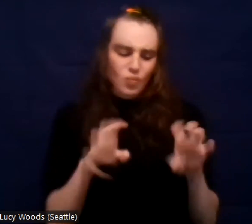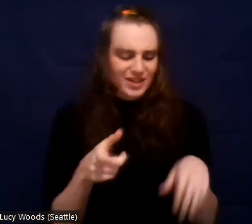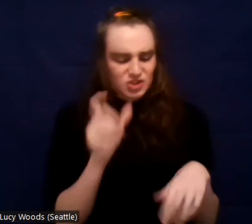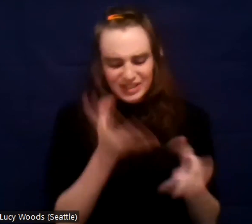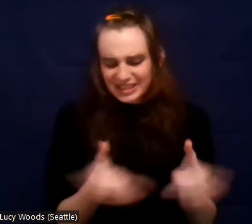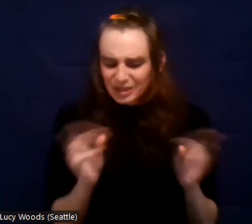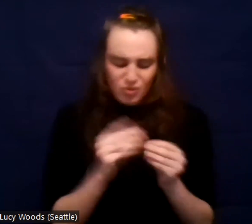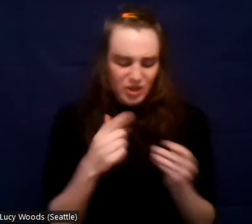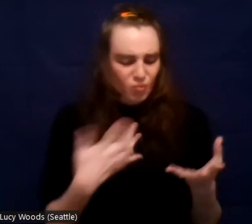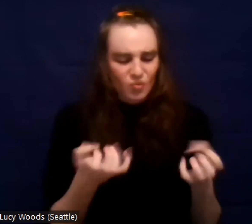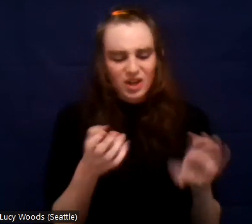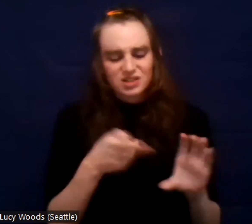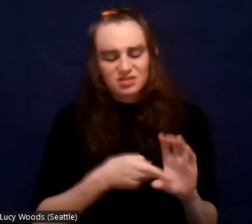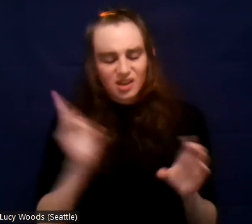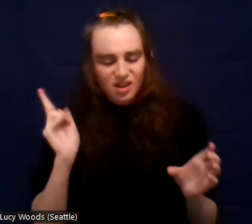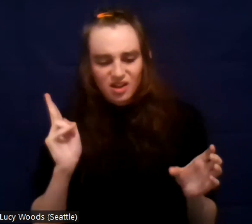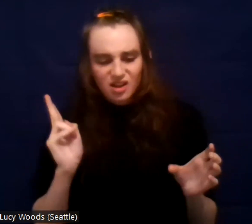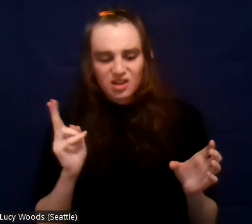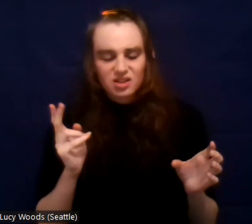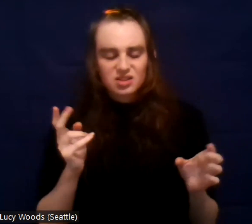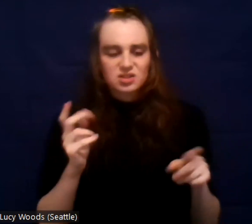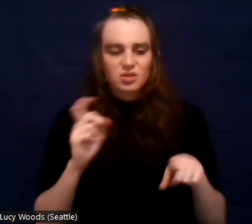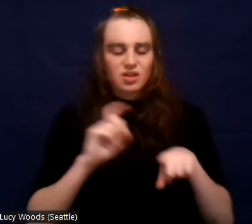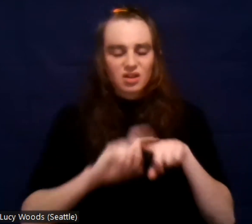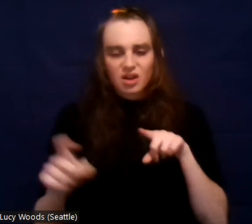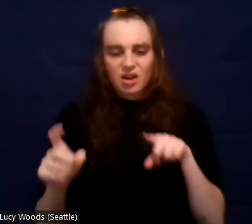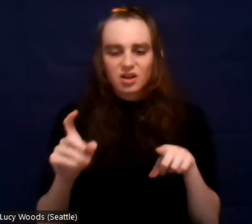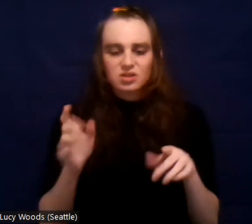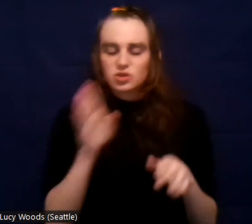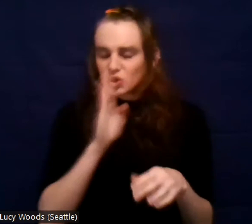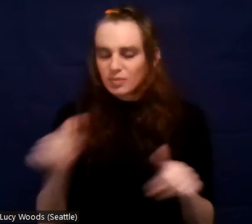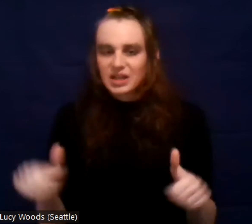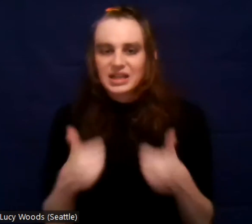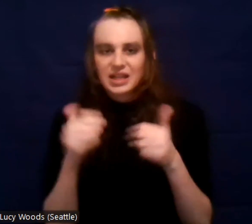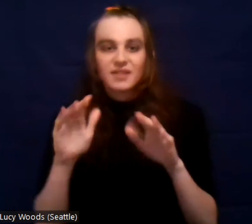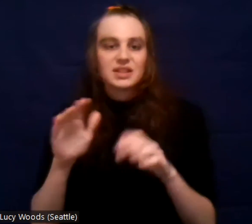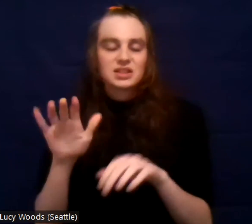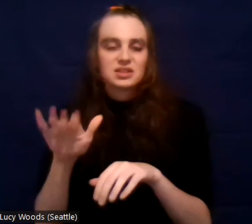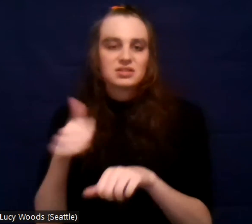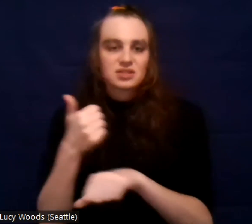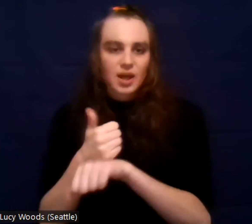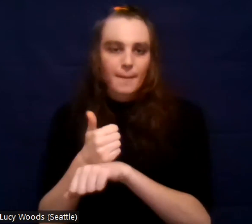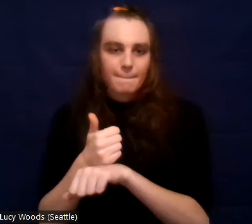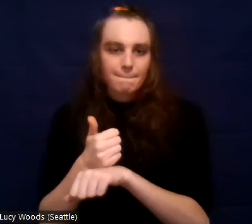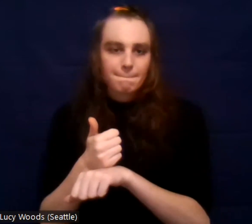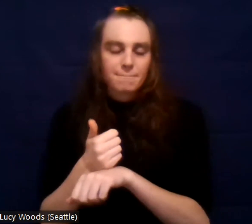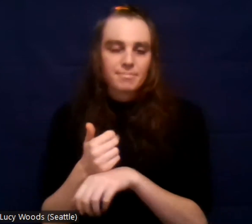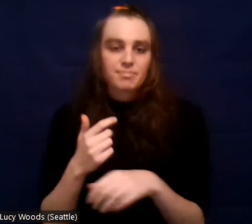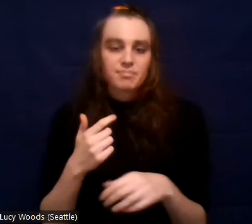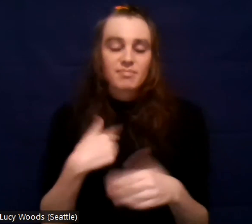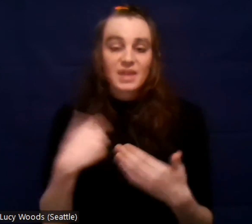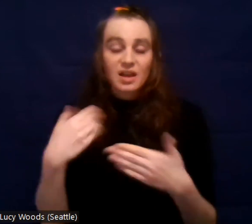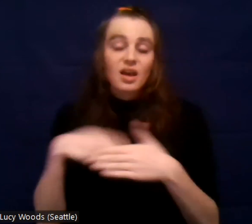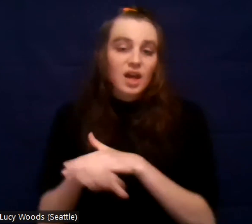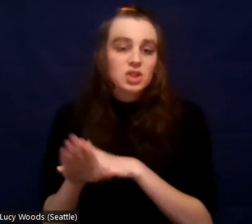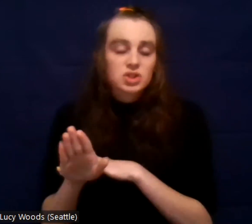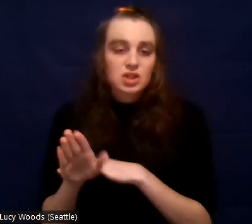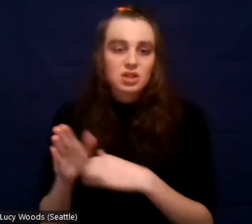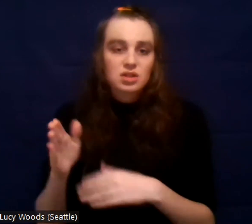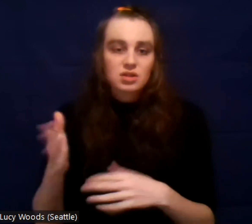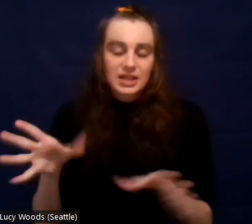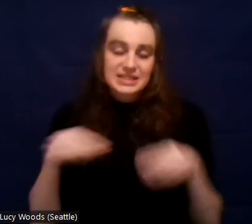I called the number on the phone, uh, to the sober living and, uh, I got into an Oxford house and I did